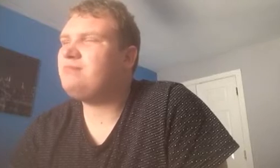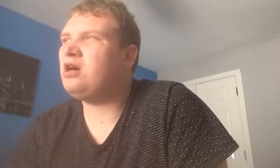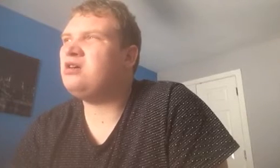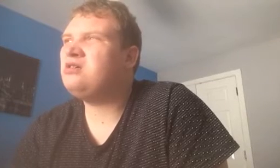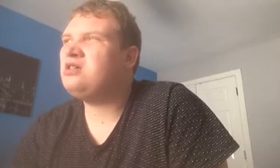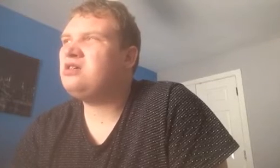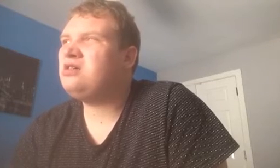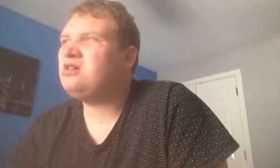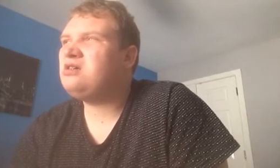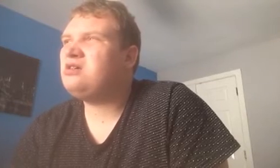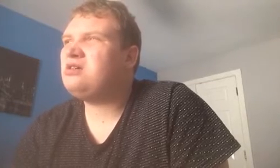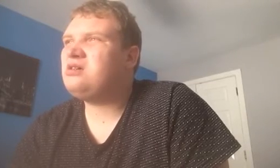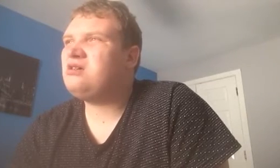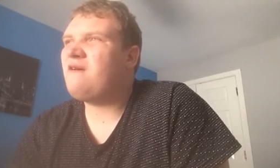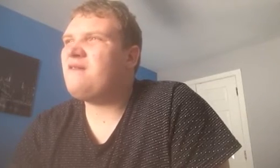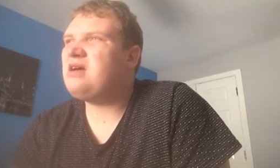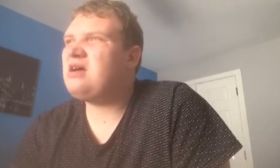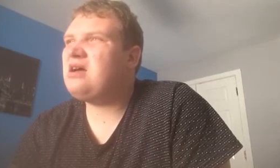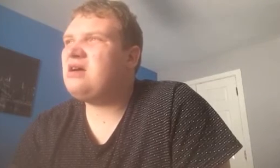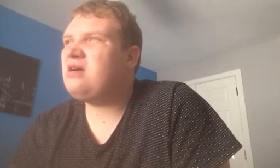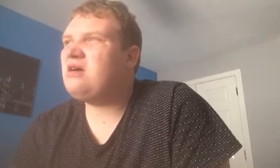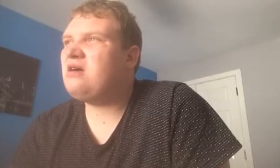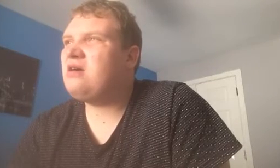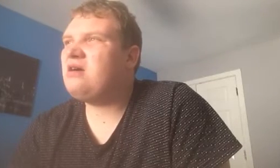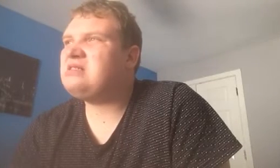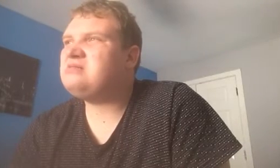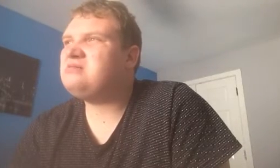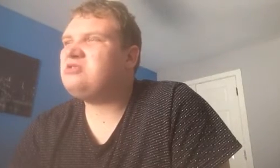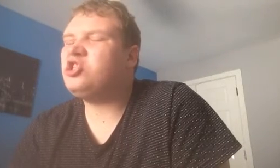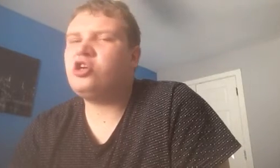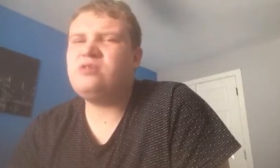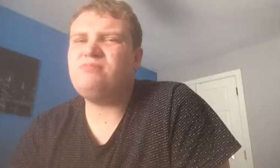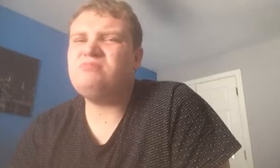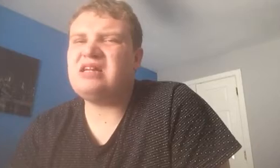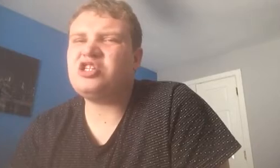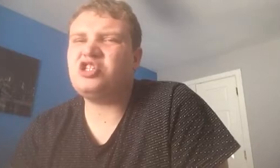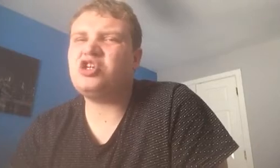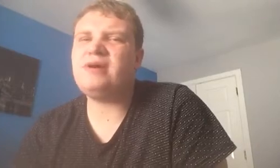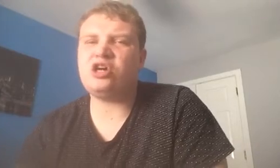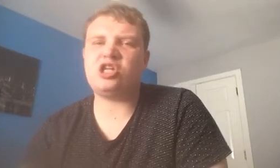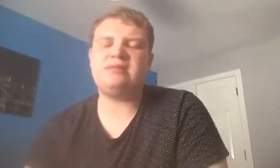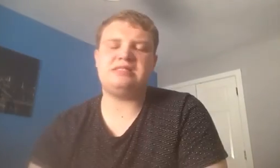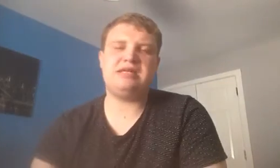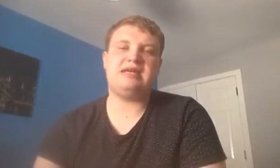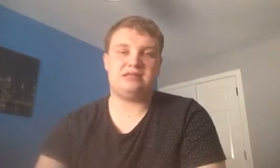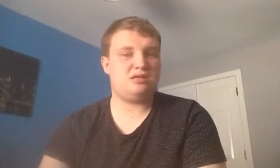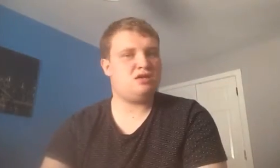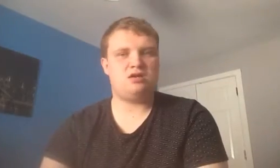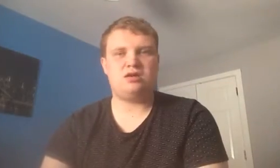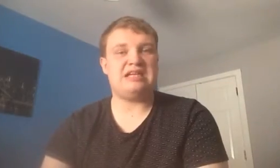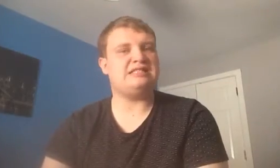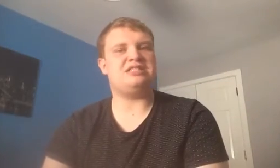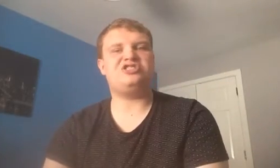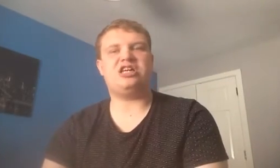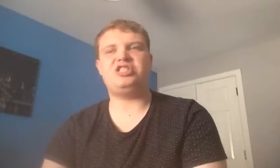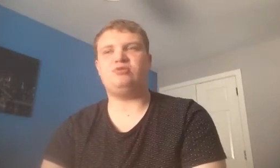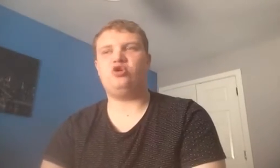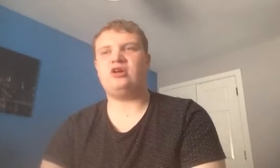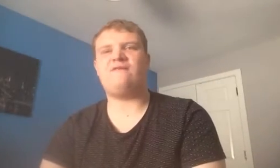but, you could, there could be an argument to say, he's had his chance, he blew it. But,